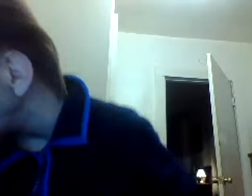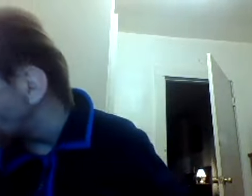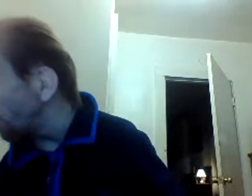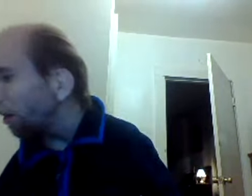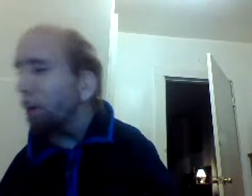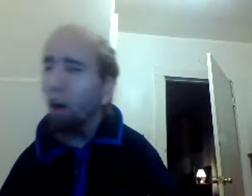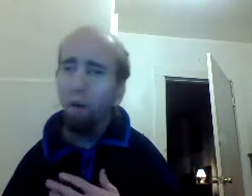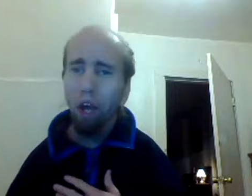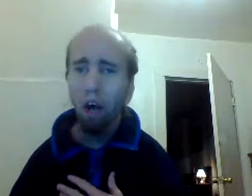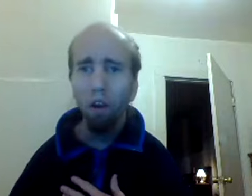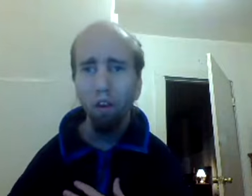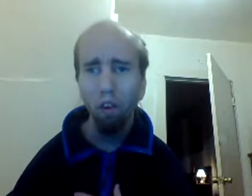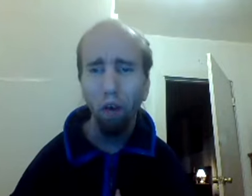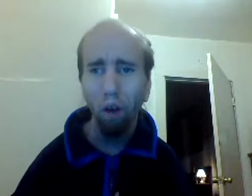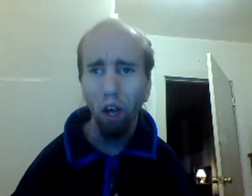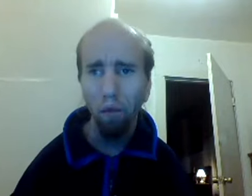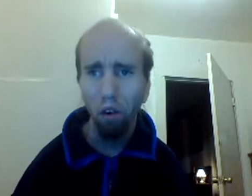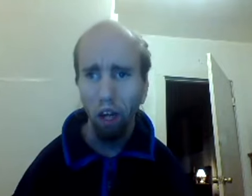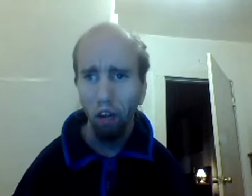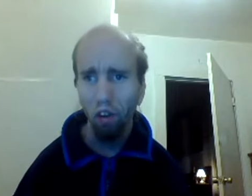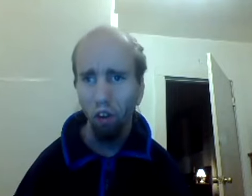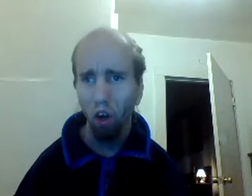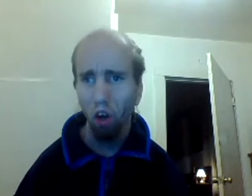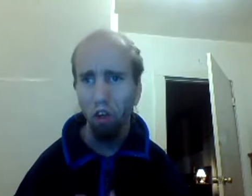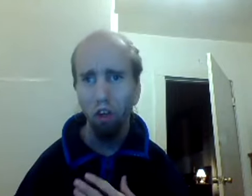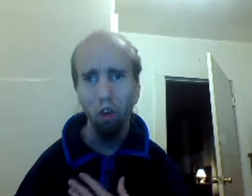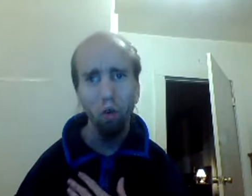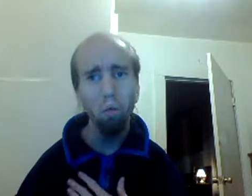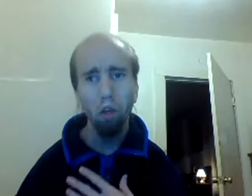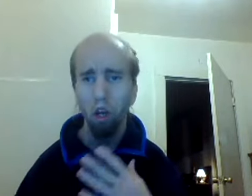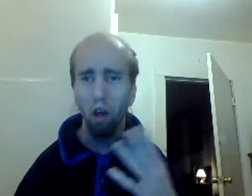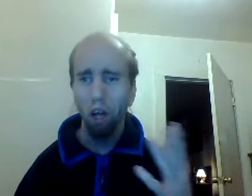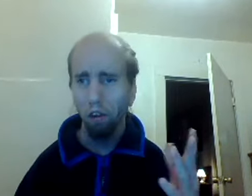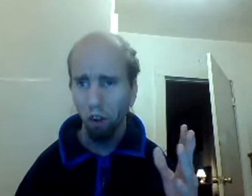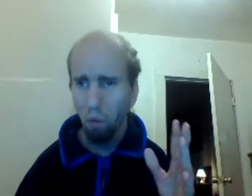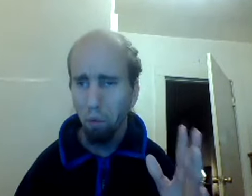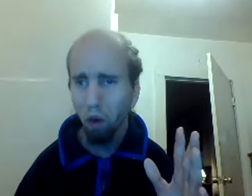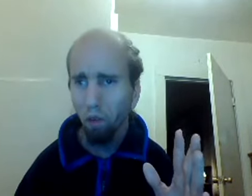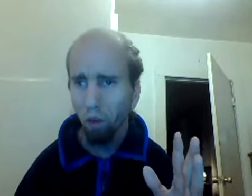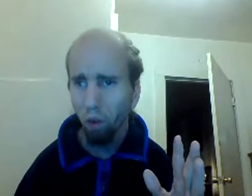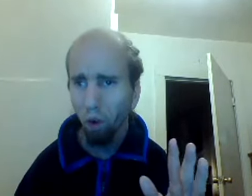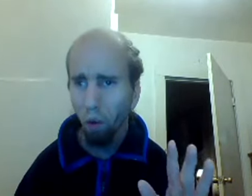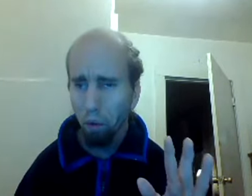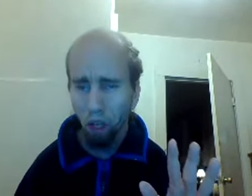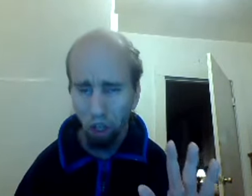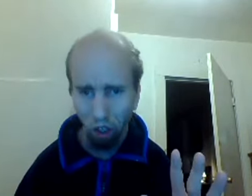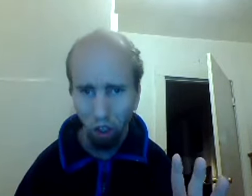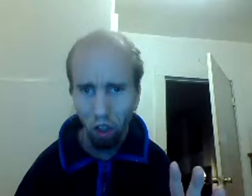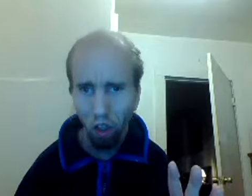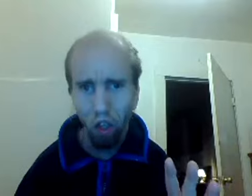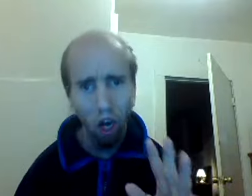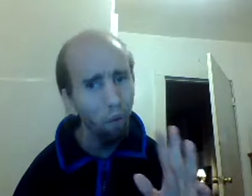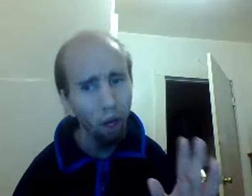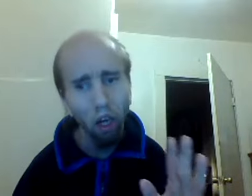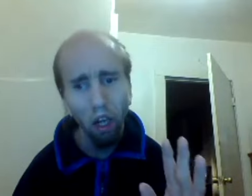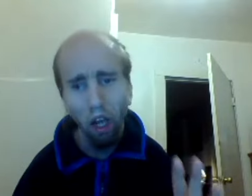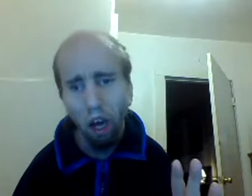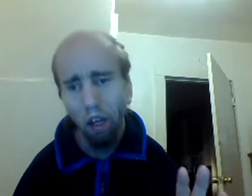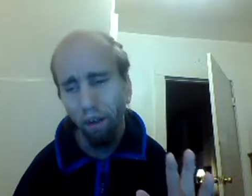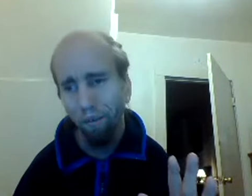I mean you can call me out and say whatever that's on you you know that's your personal opinion I'm not gonna knock